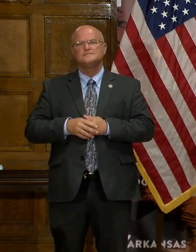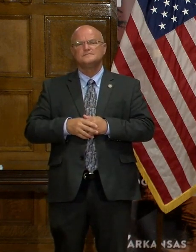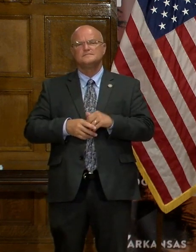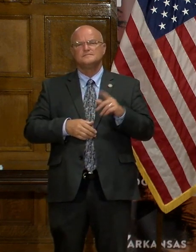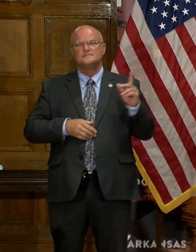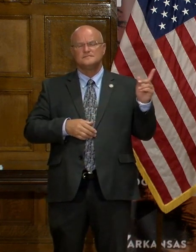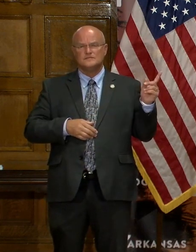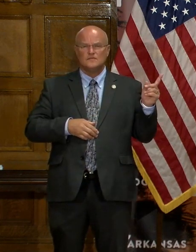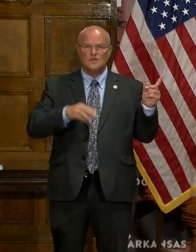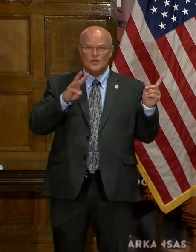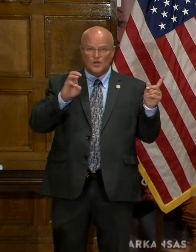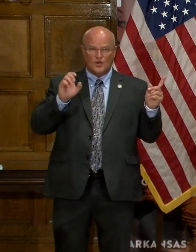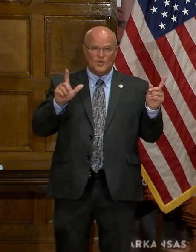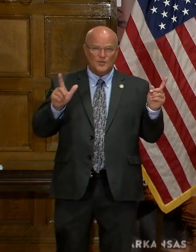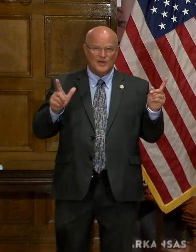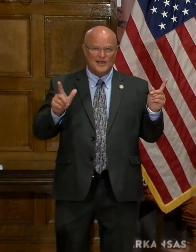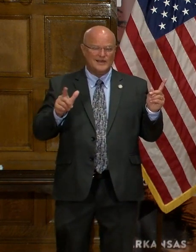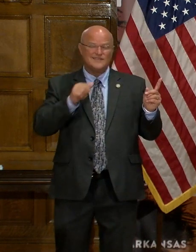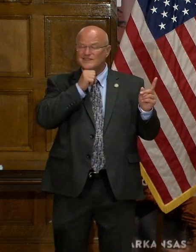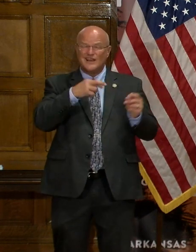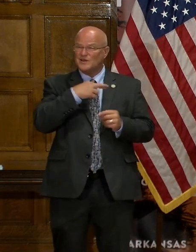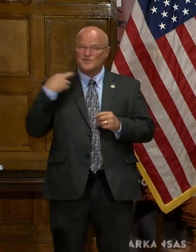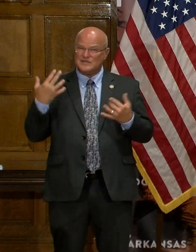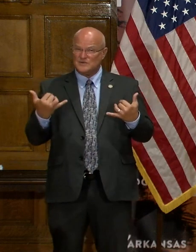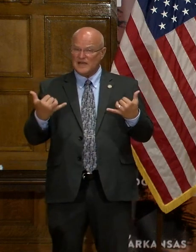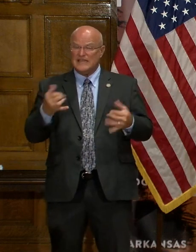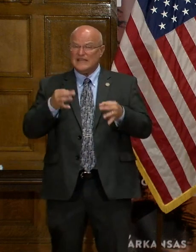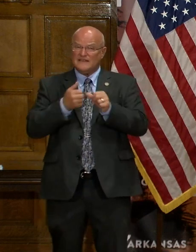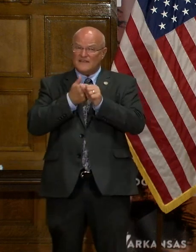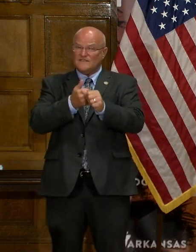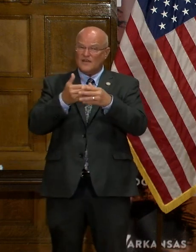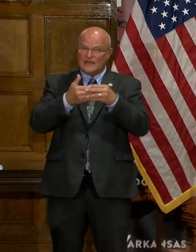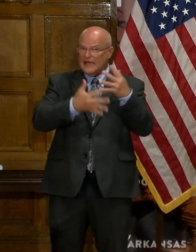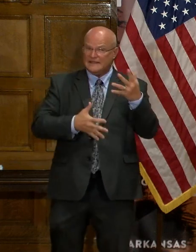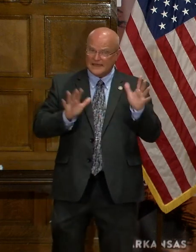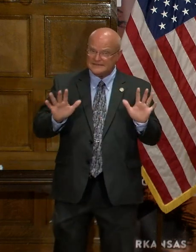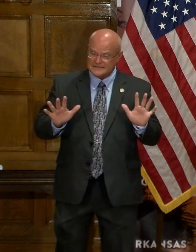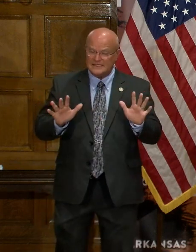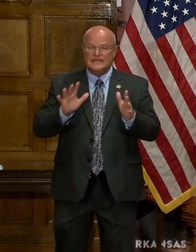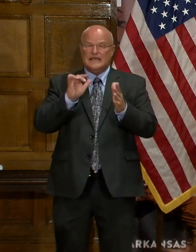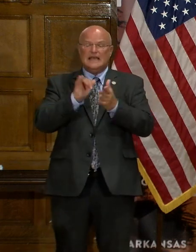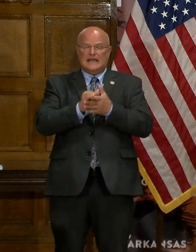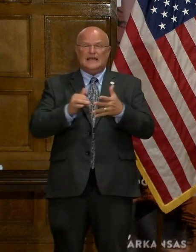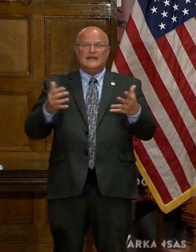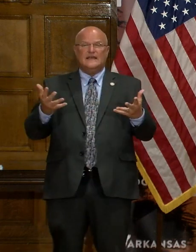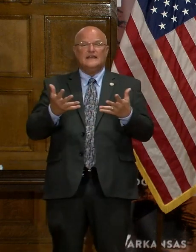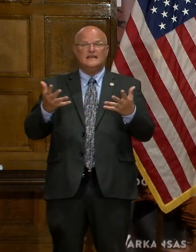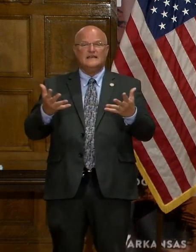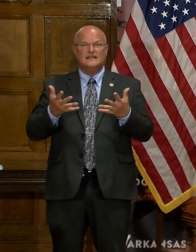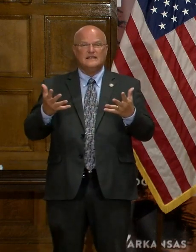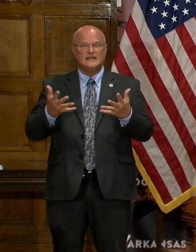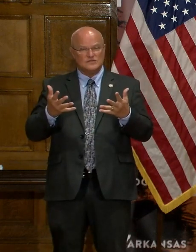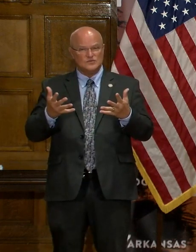Well, they're not at risk if they follow the guidelines, and that's what is